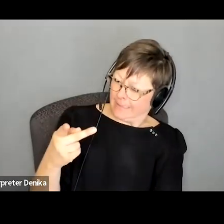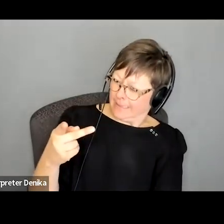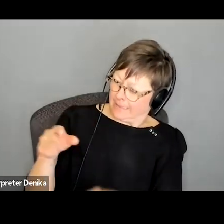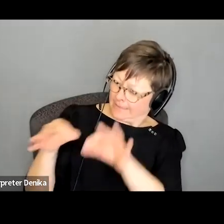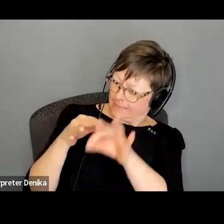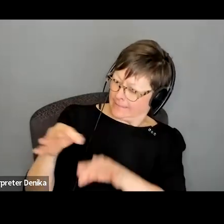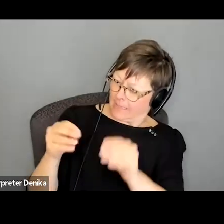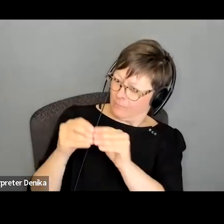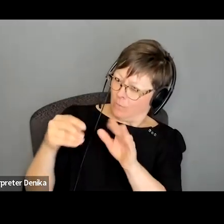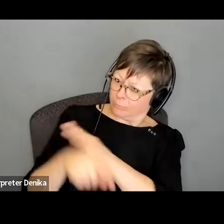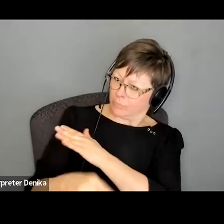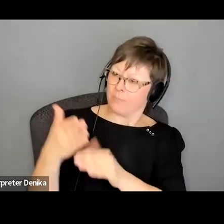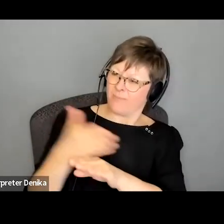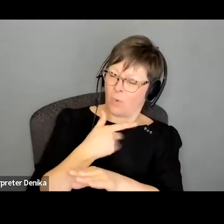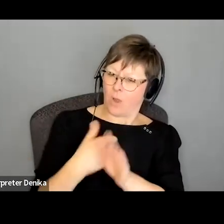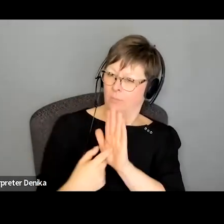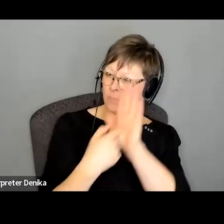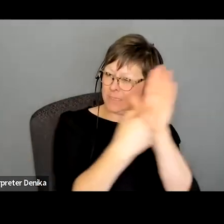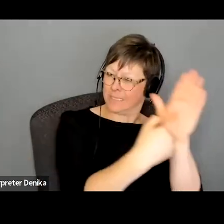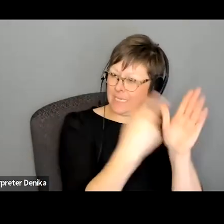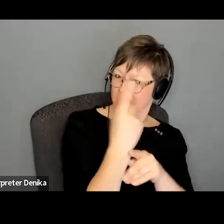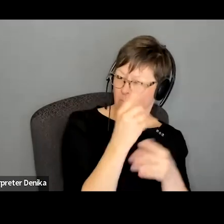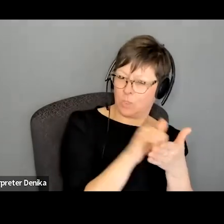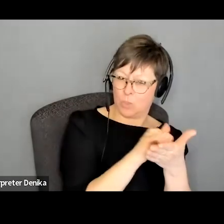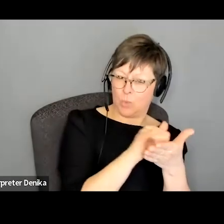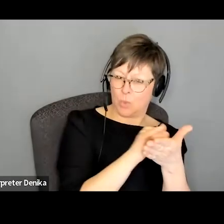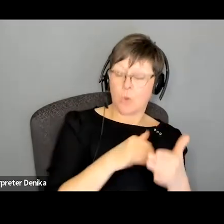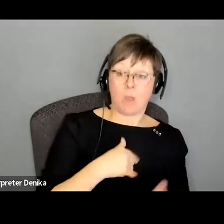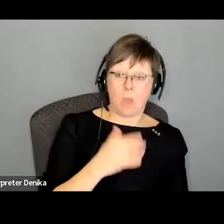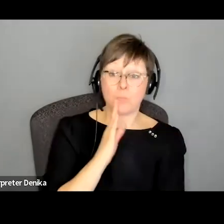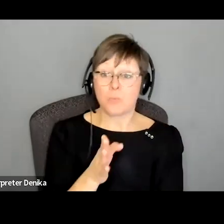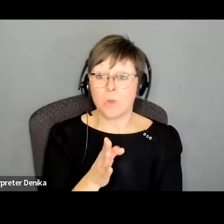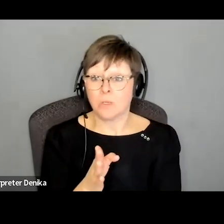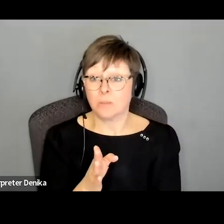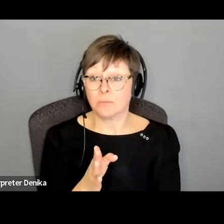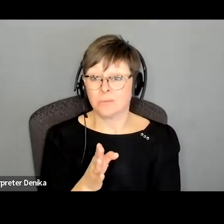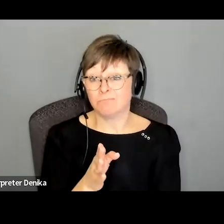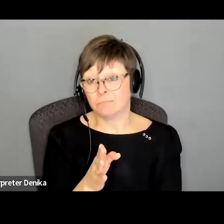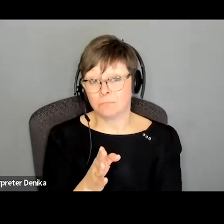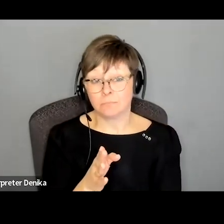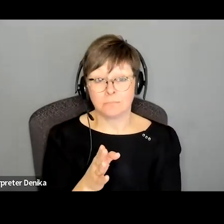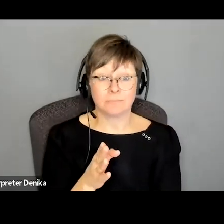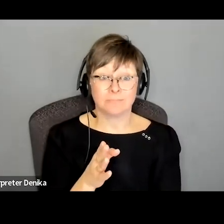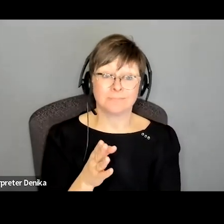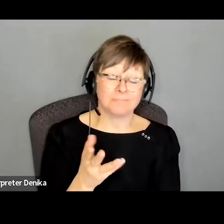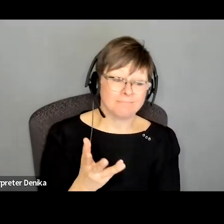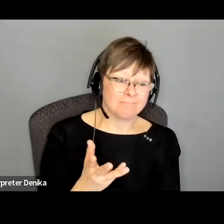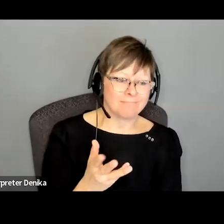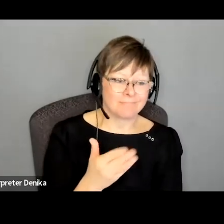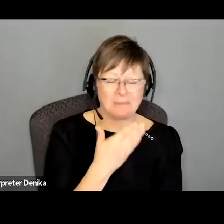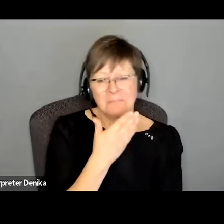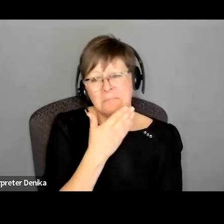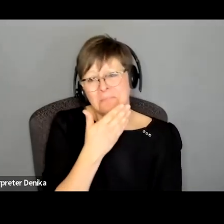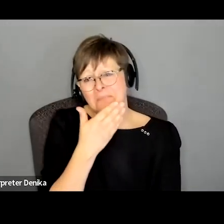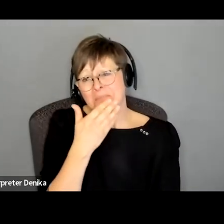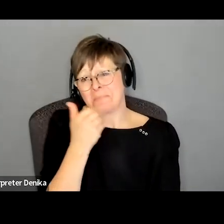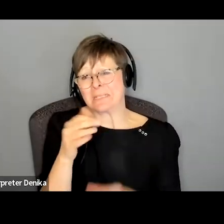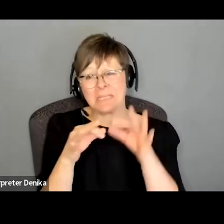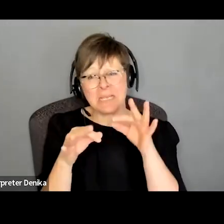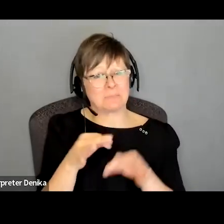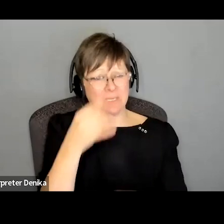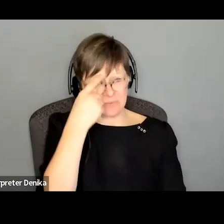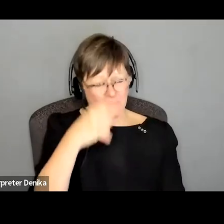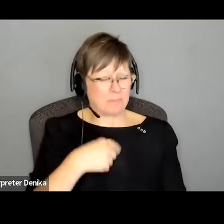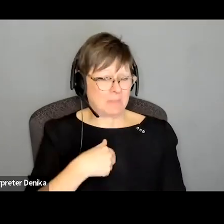york i will do that so i don't know if that how that's you know that's the best i can say from my from